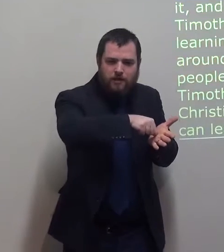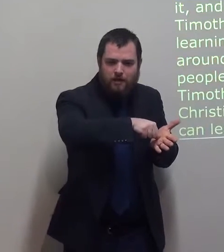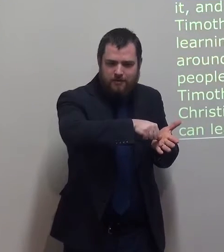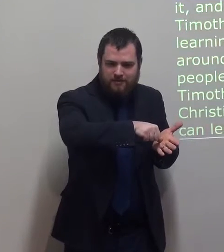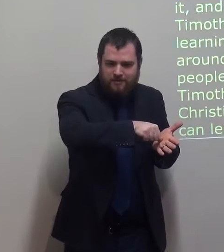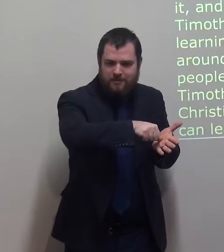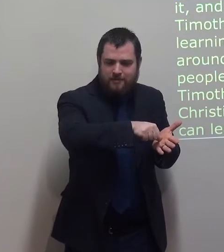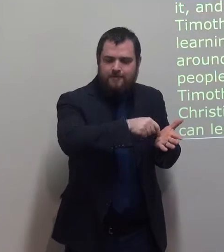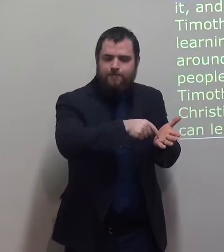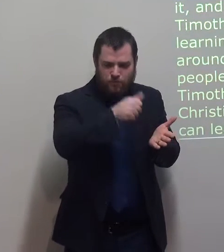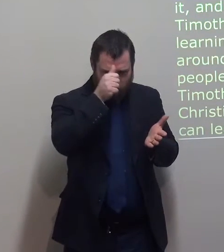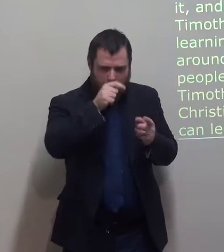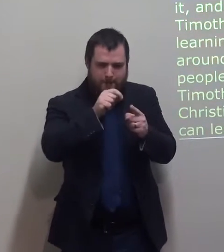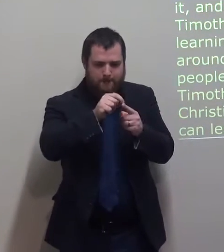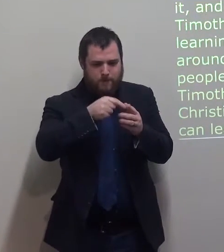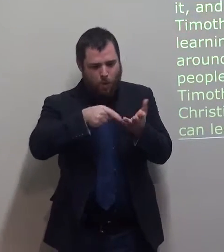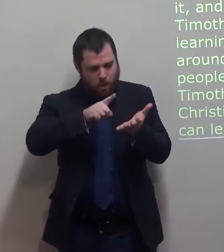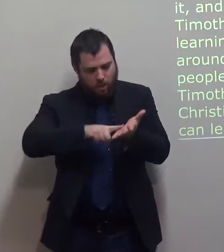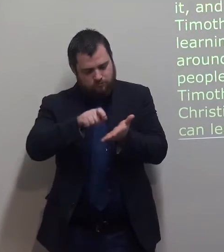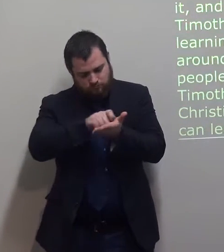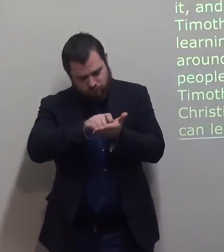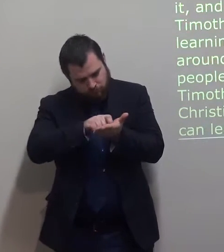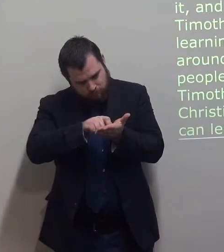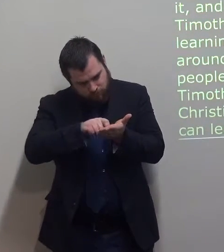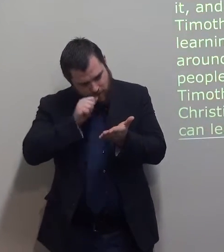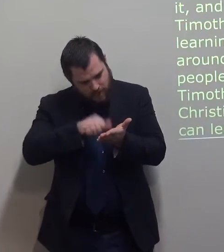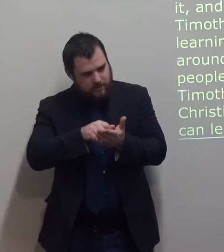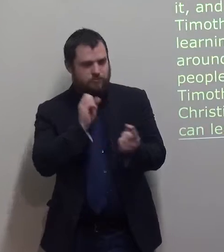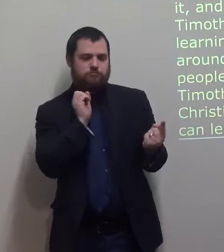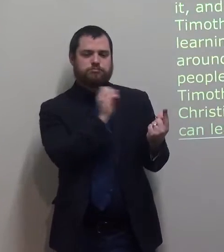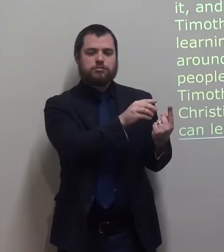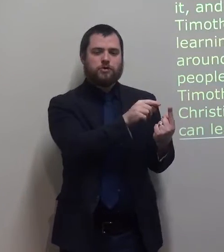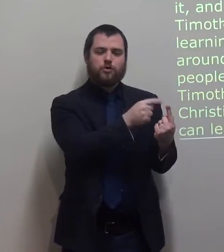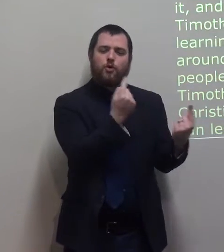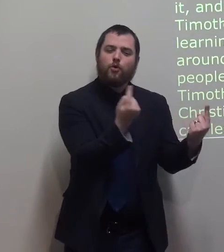Paul wrote it. I sent it to a pastor named Timothy.